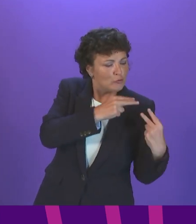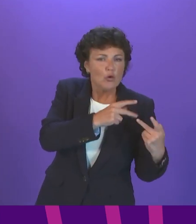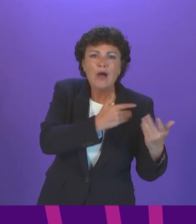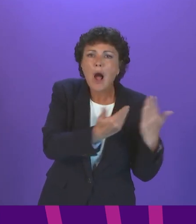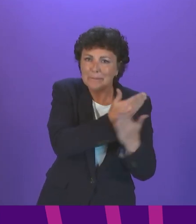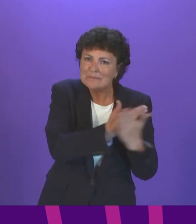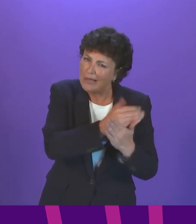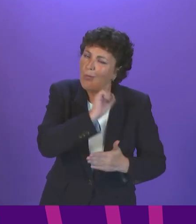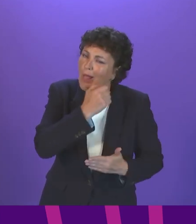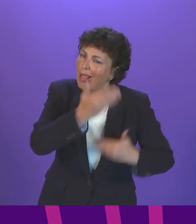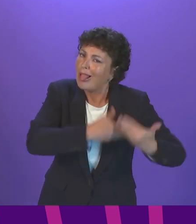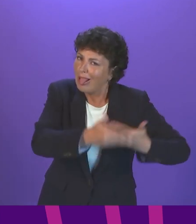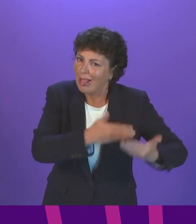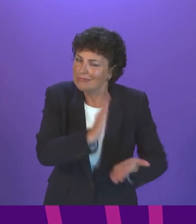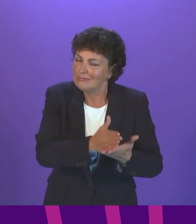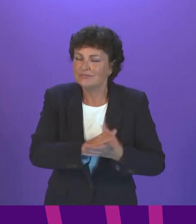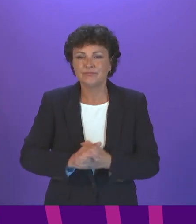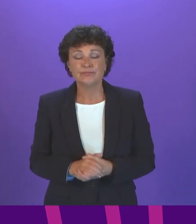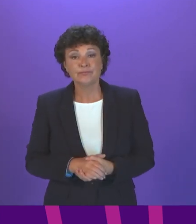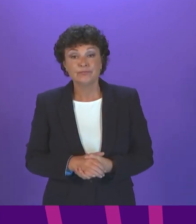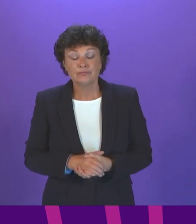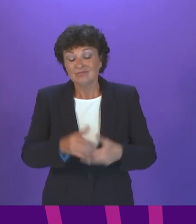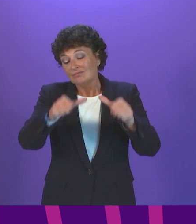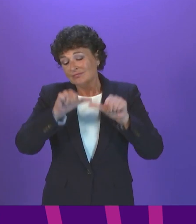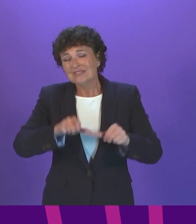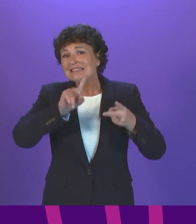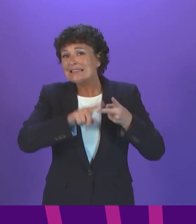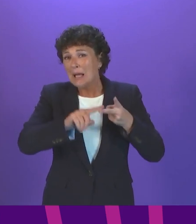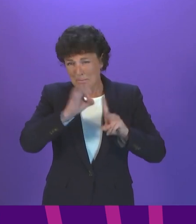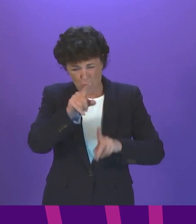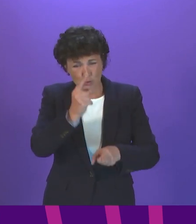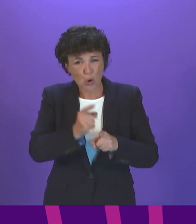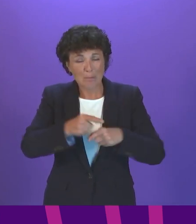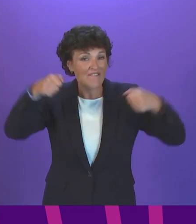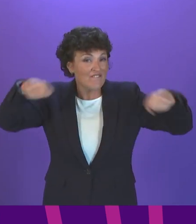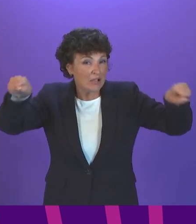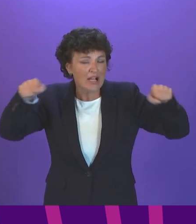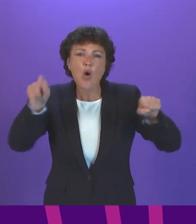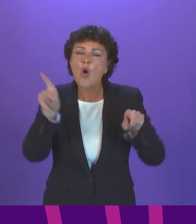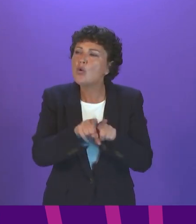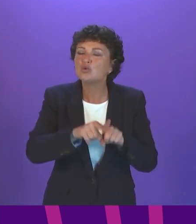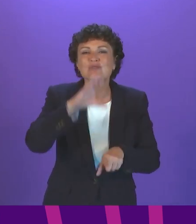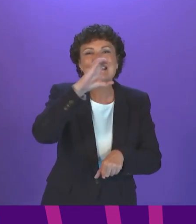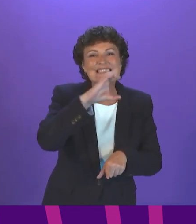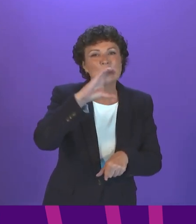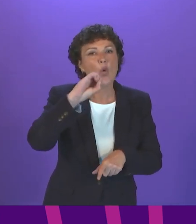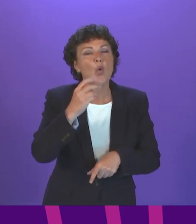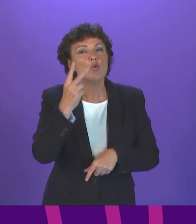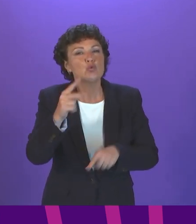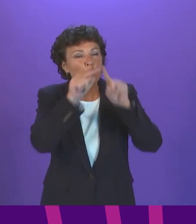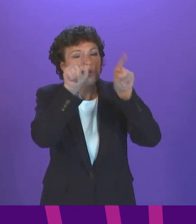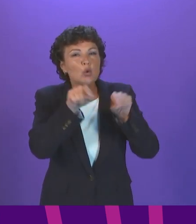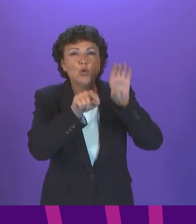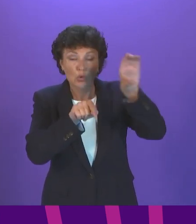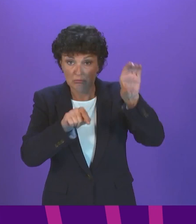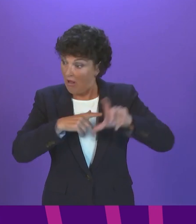that is in place under review. On the issue of ventilation and CO2 monitors, again, there is work ongoing with